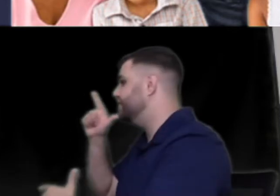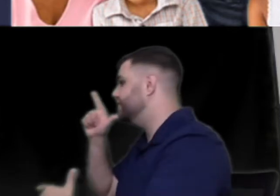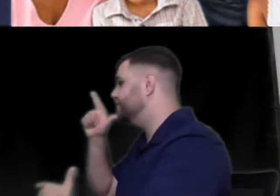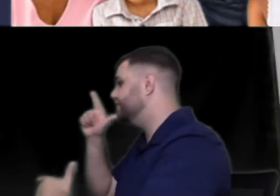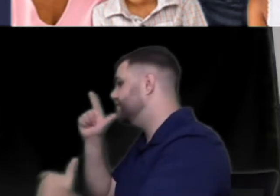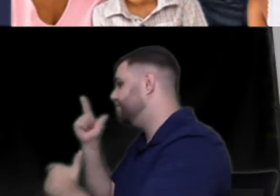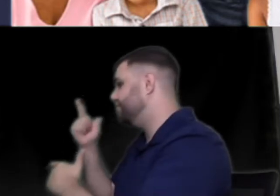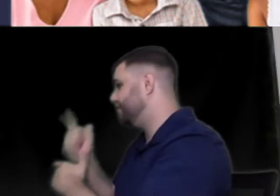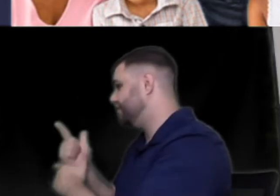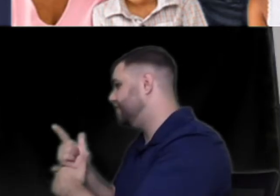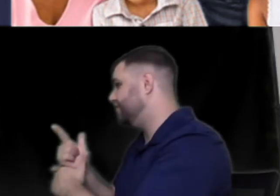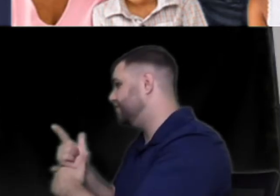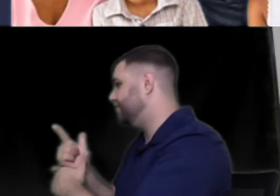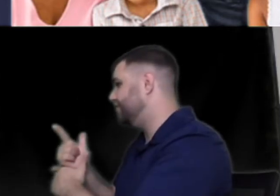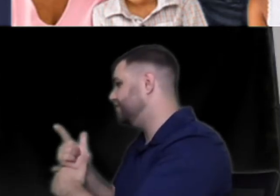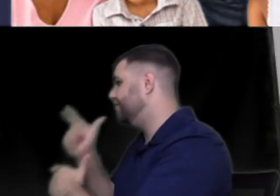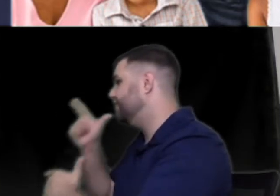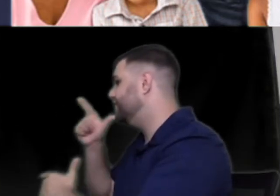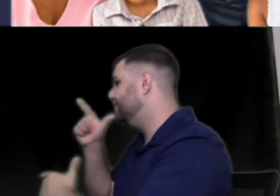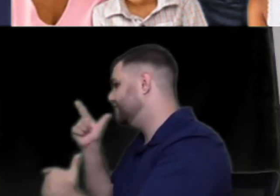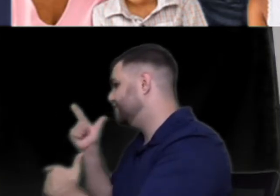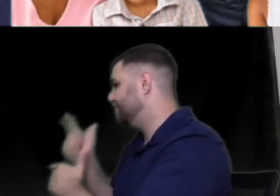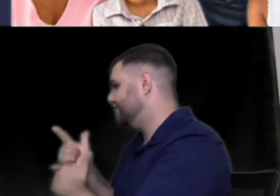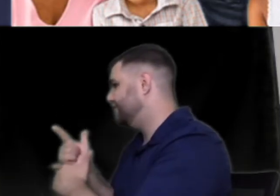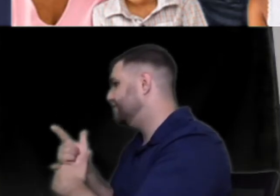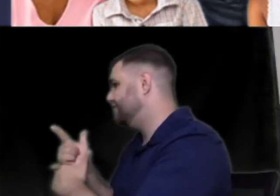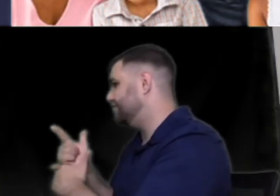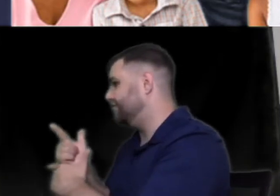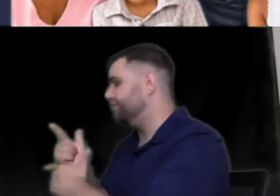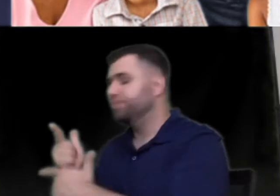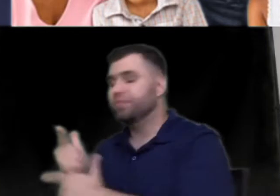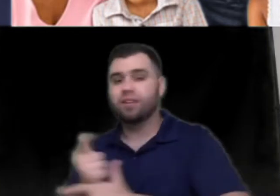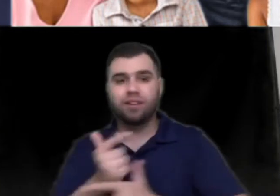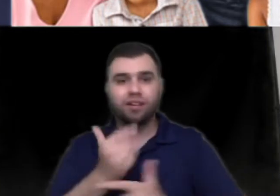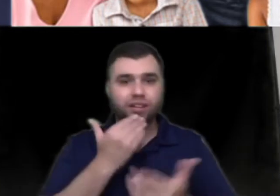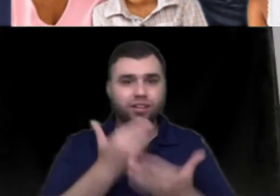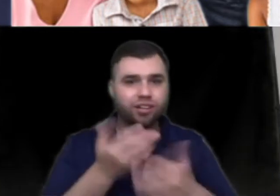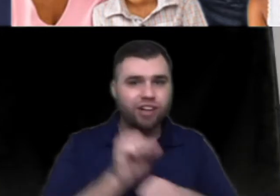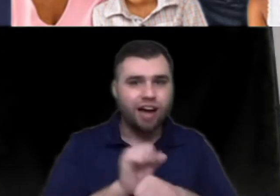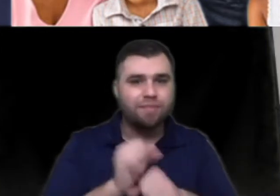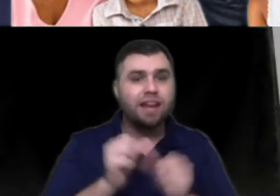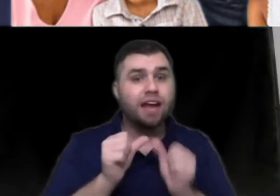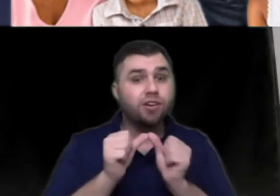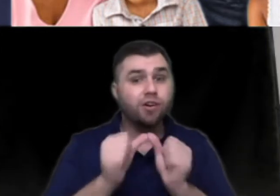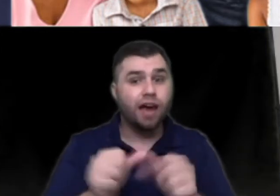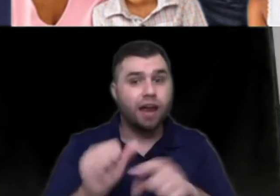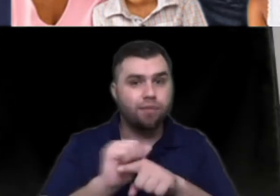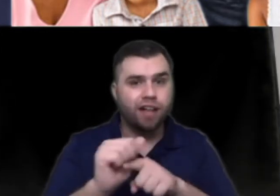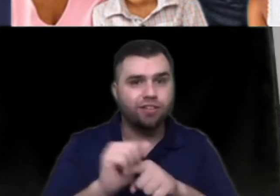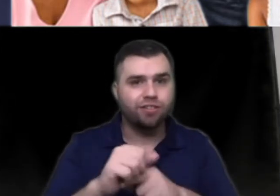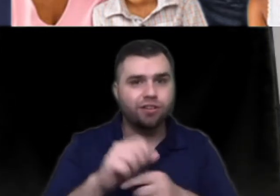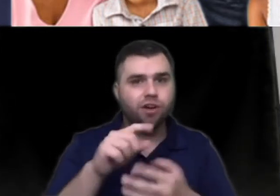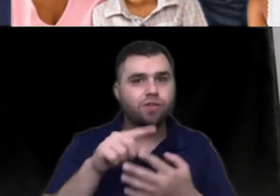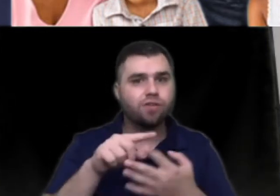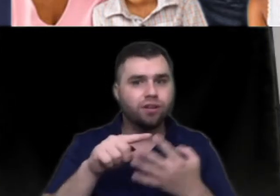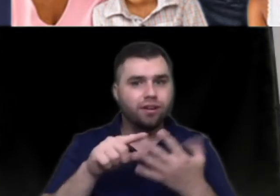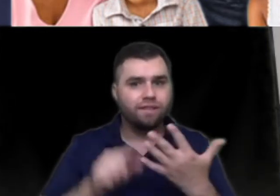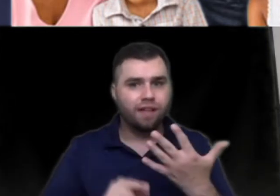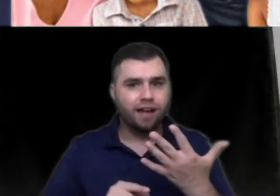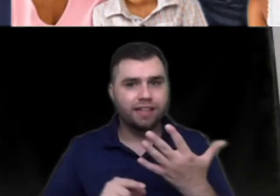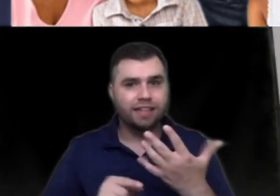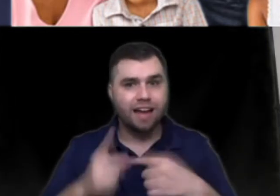sister good job now you go ahead and practice those